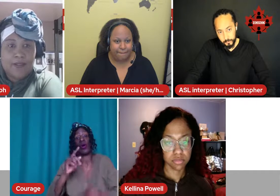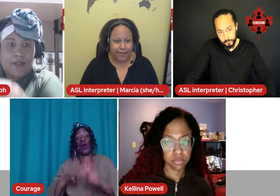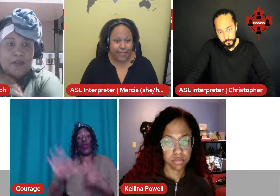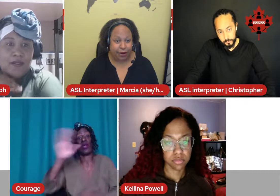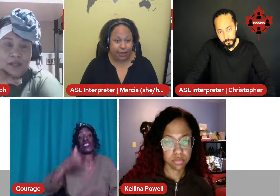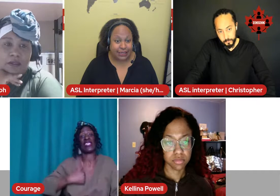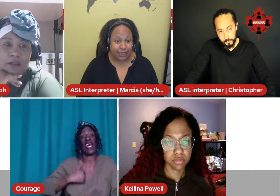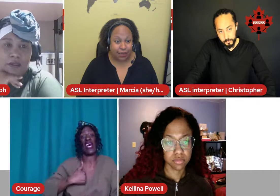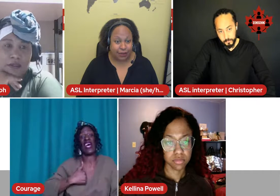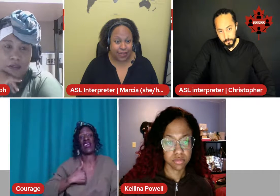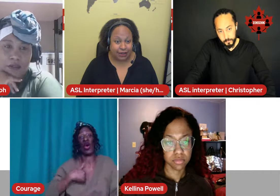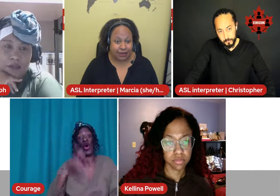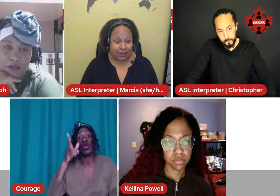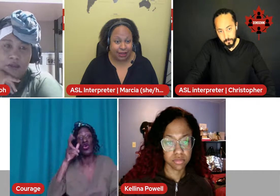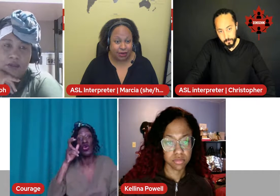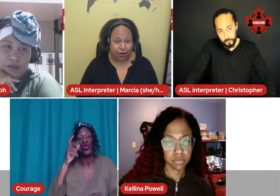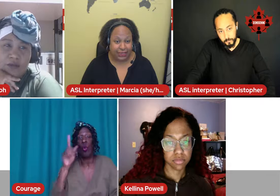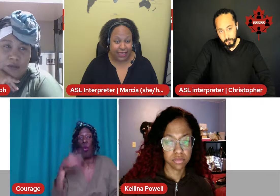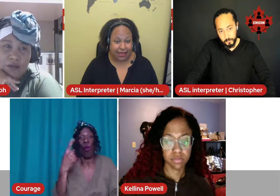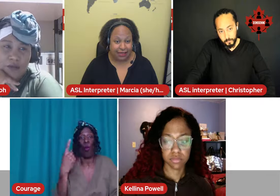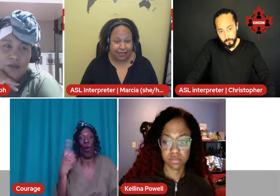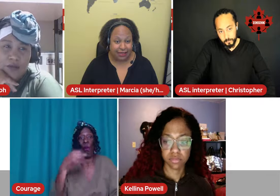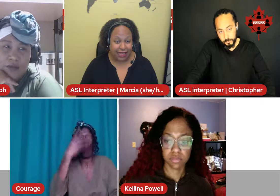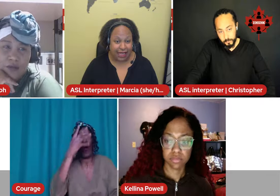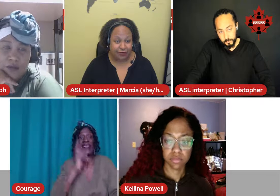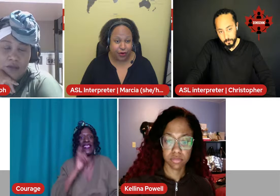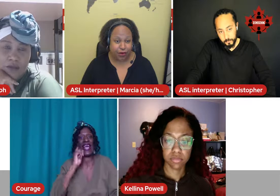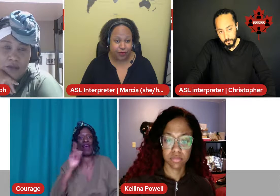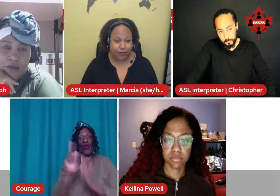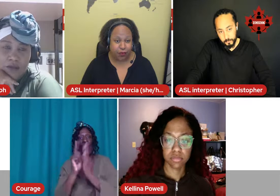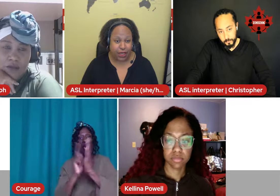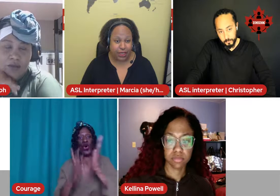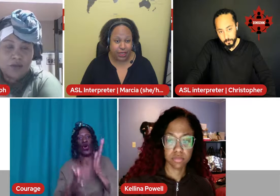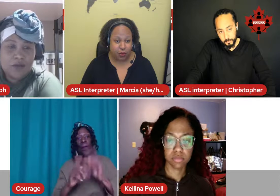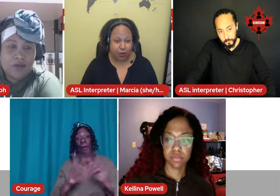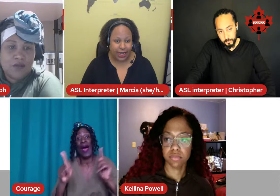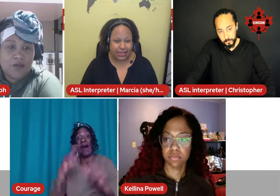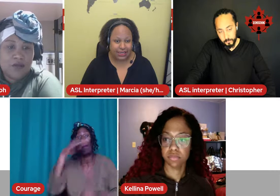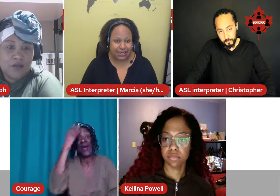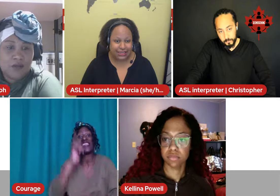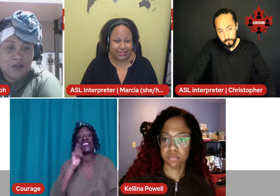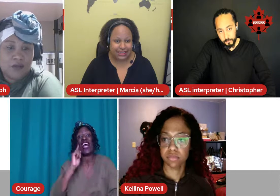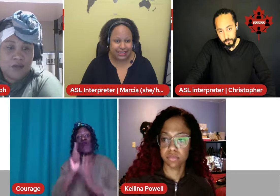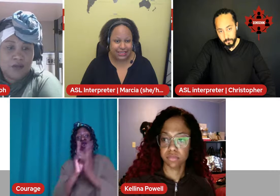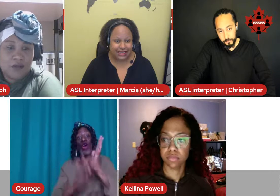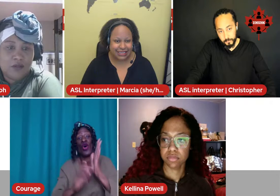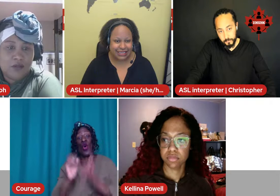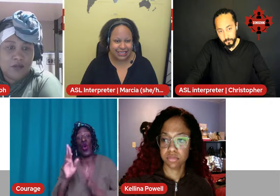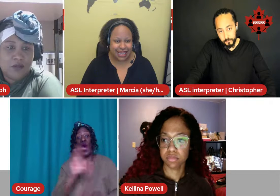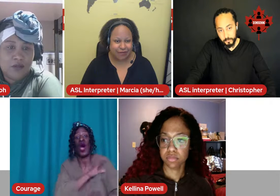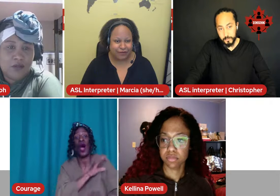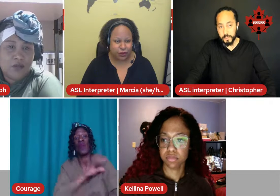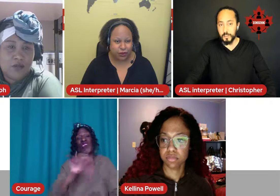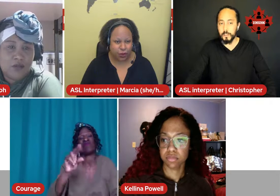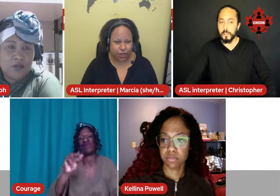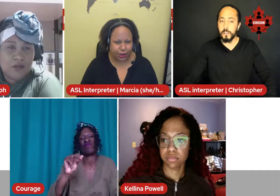Here in Ontario, Canada, across Canada, I've heard of one white deaf lawyer,